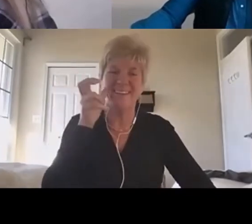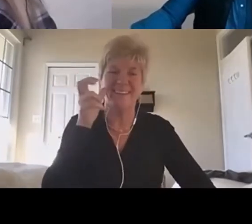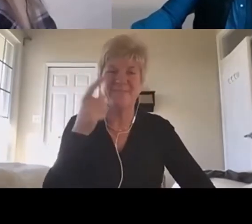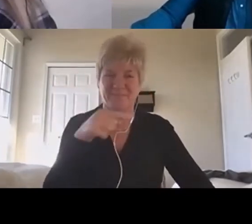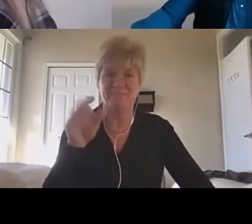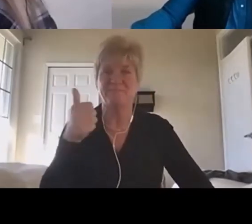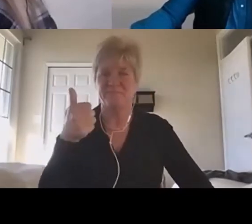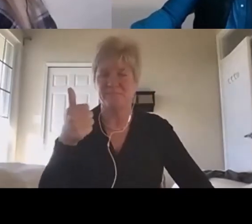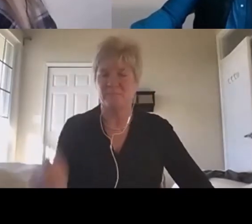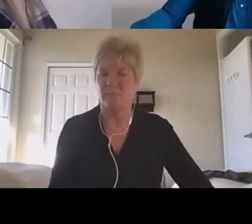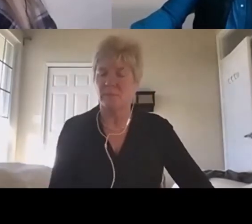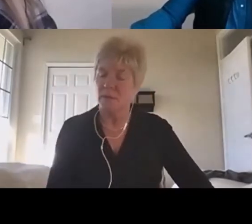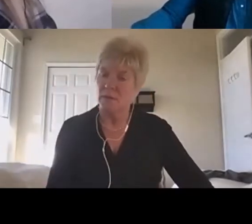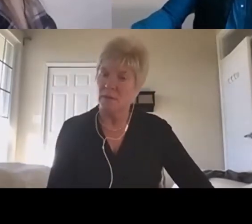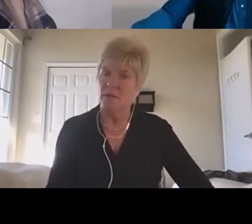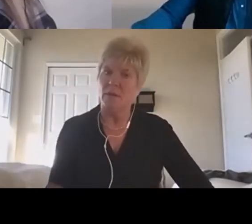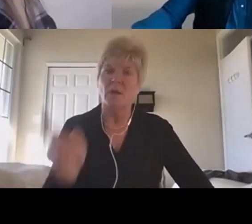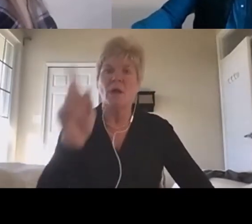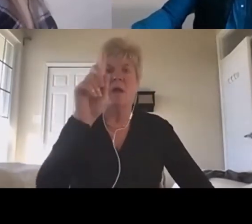Yes, just a question.